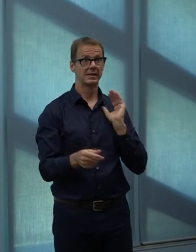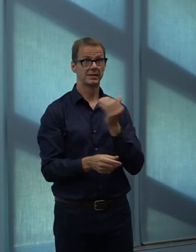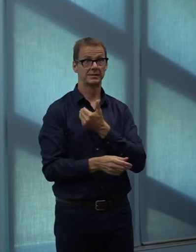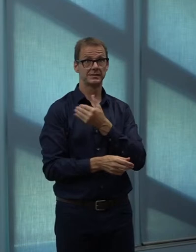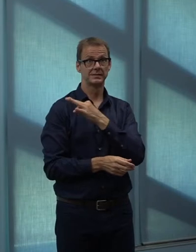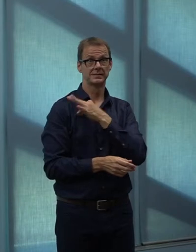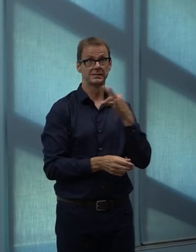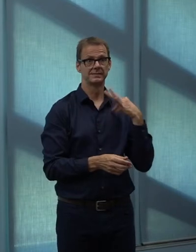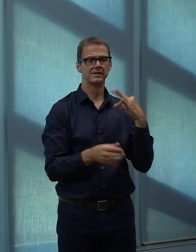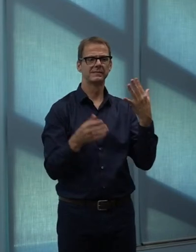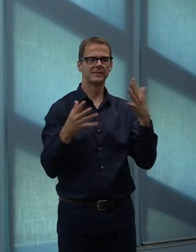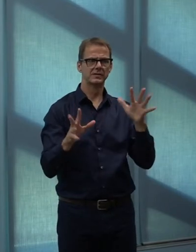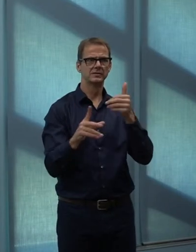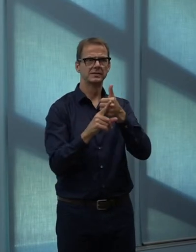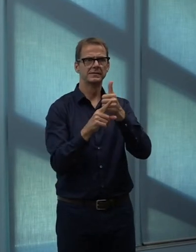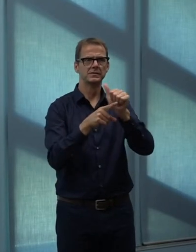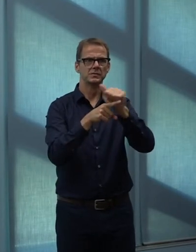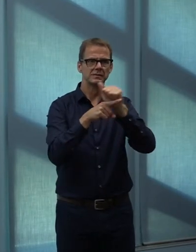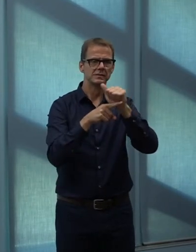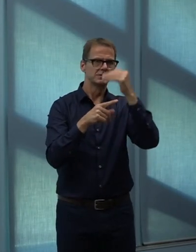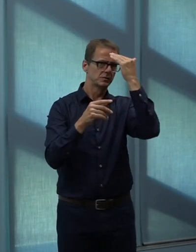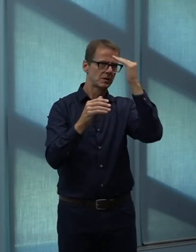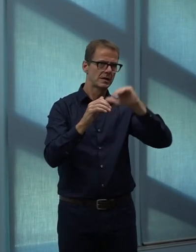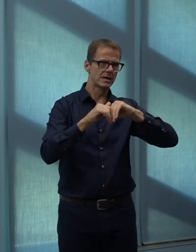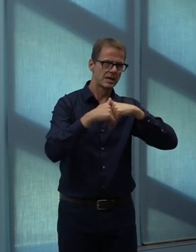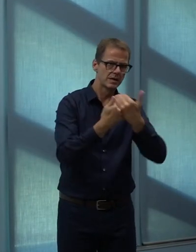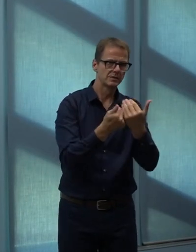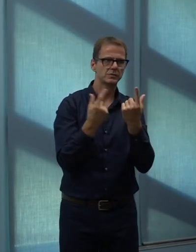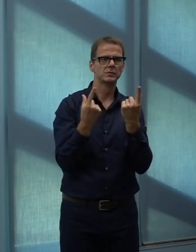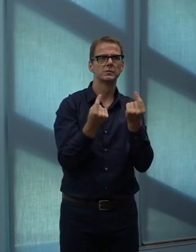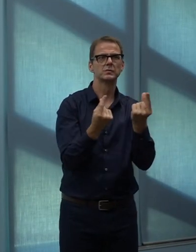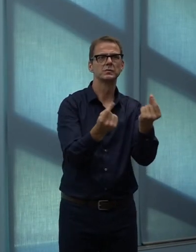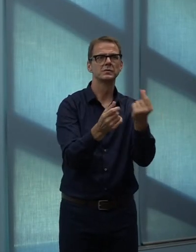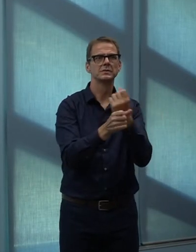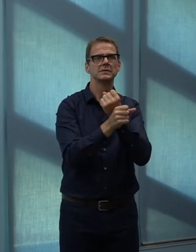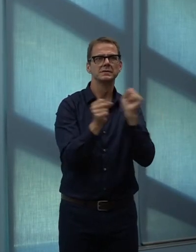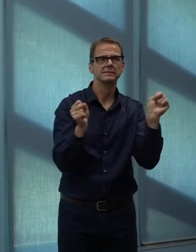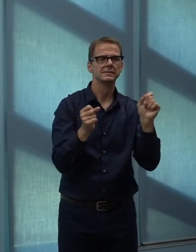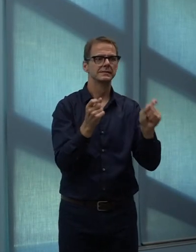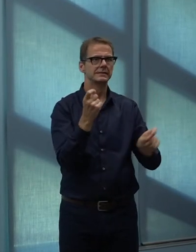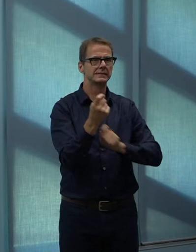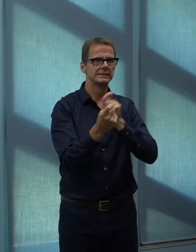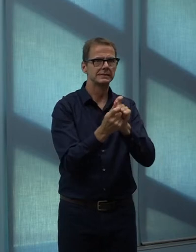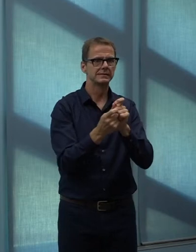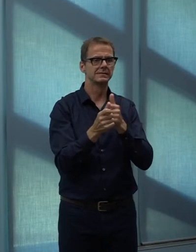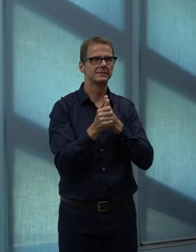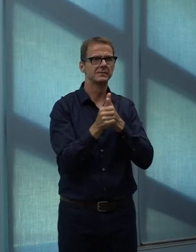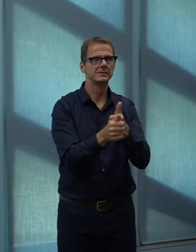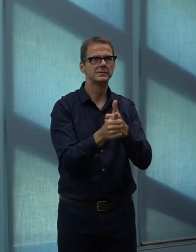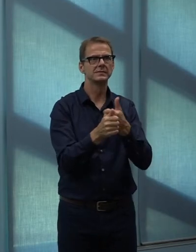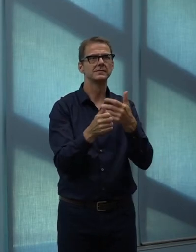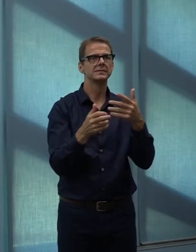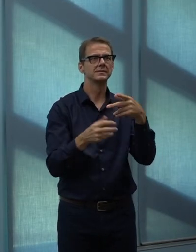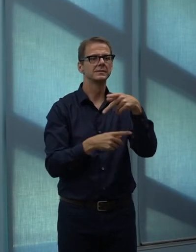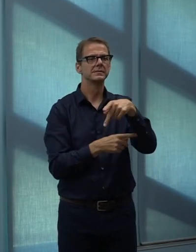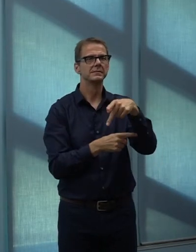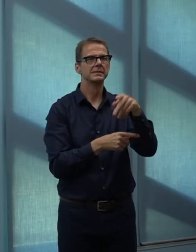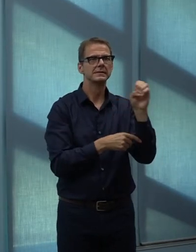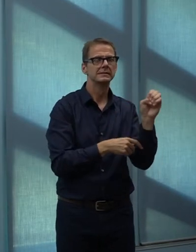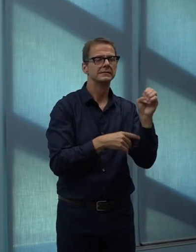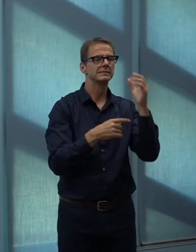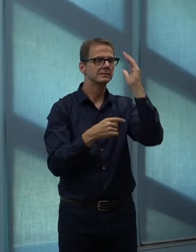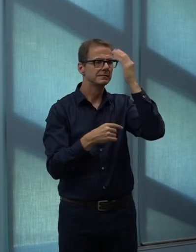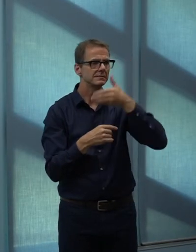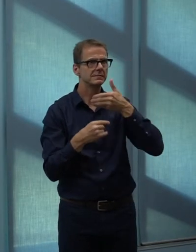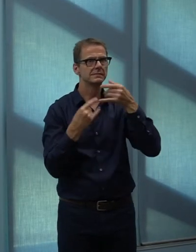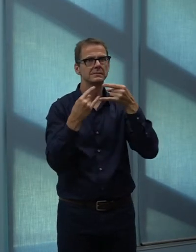aspects, and we do have specific PPE as well as procedures to ensure the safety of our employees when they're doing the work.